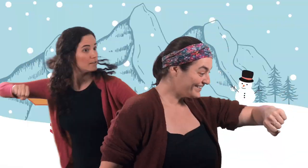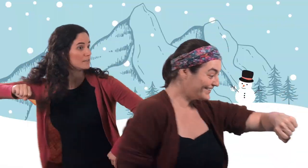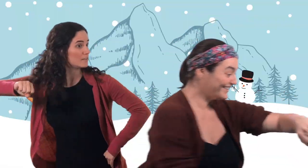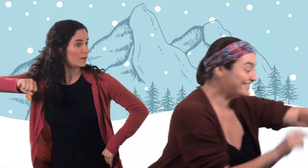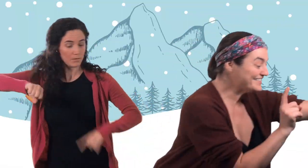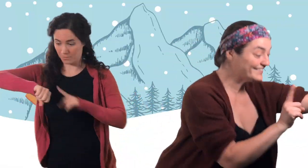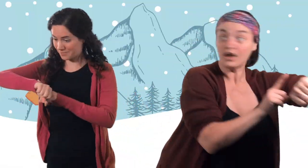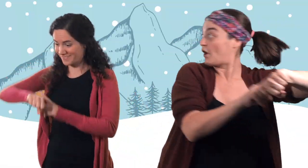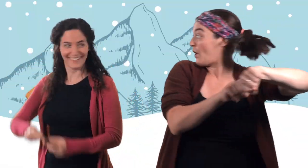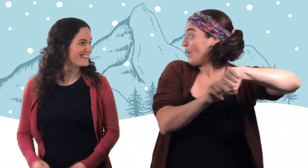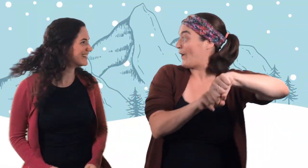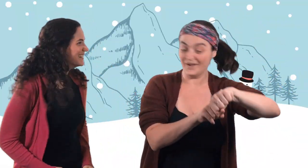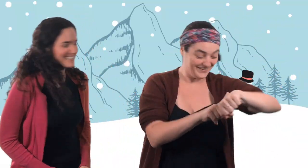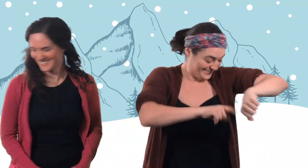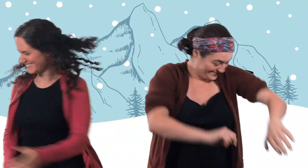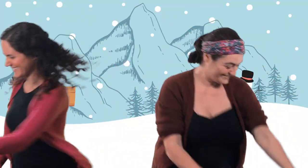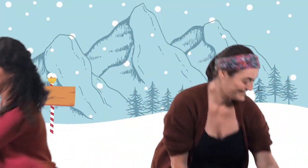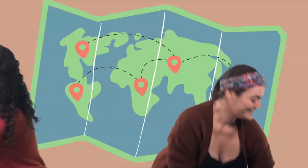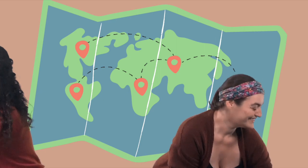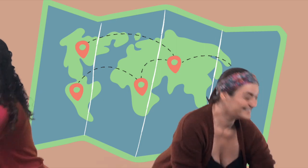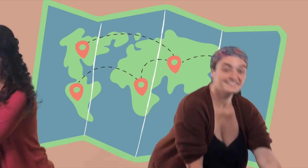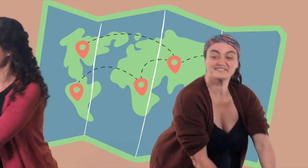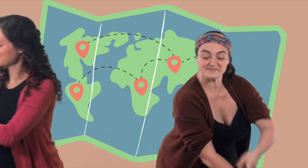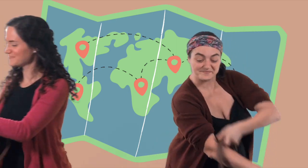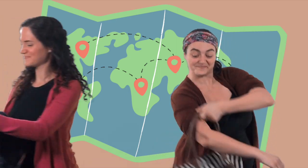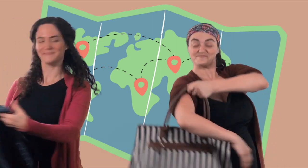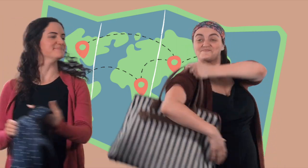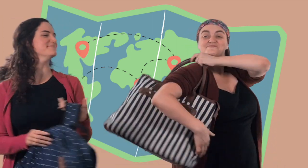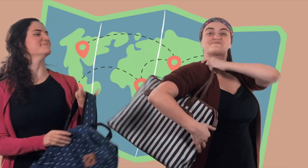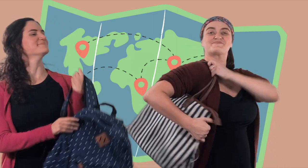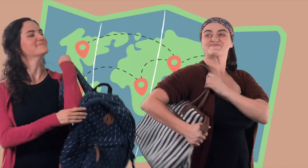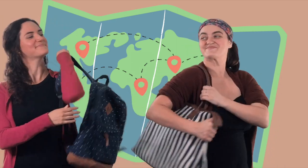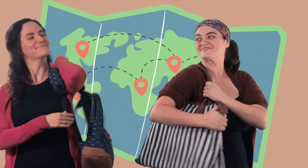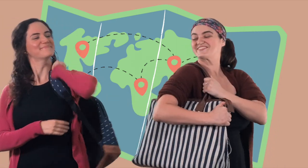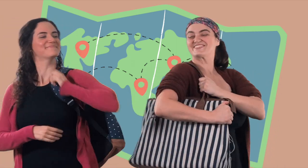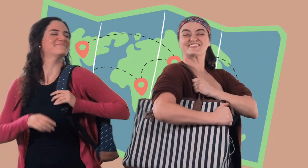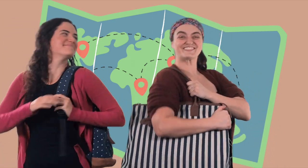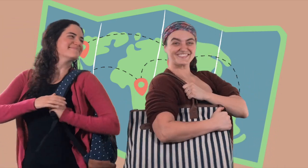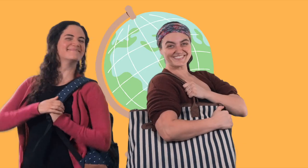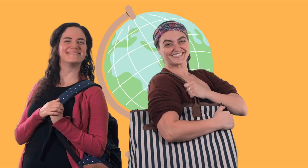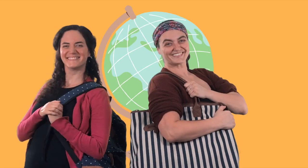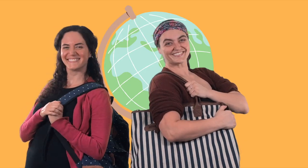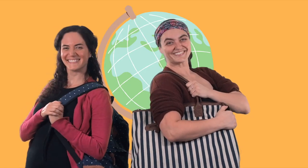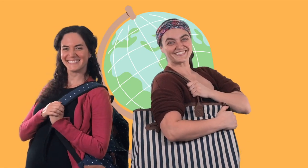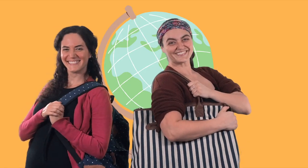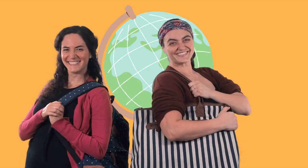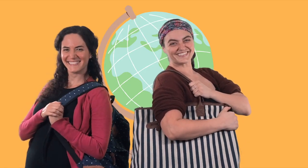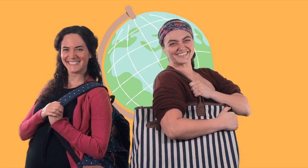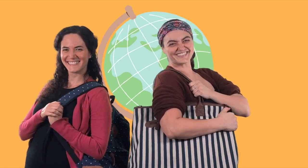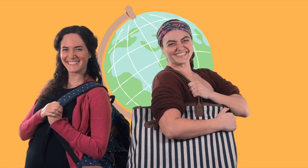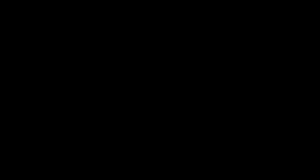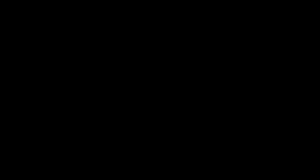we'll be leaving soon. Let's pack our bags so we can go.